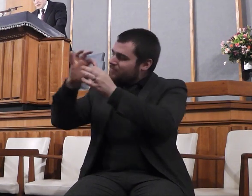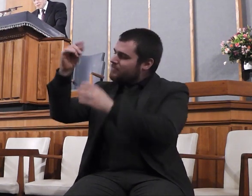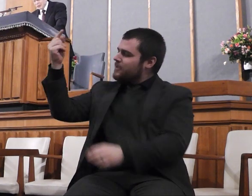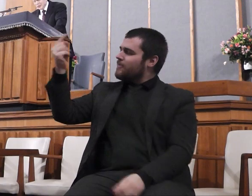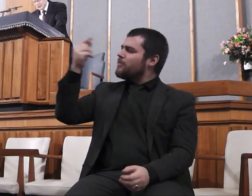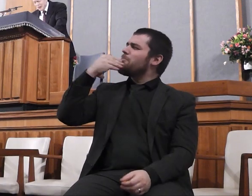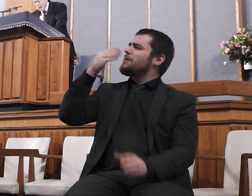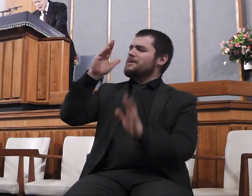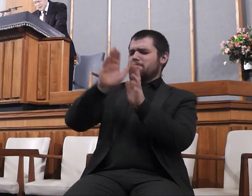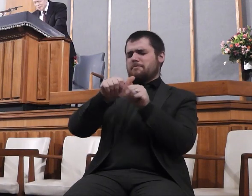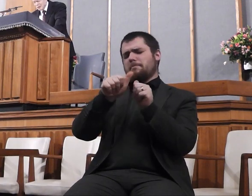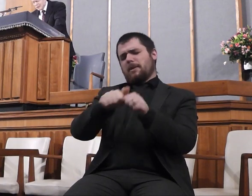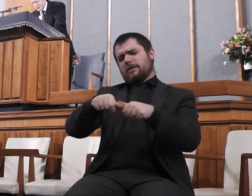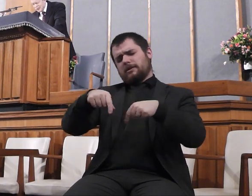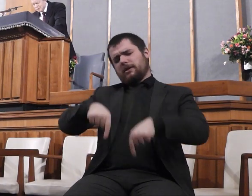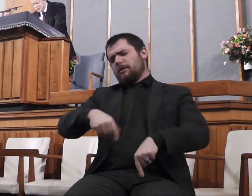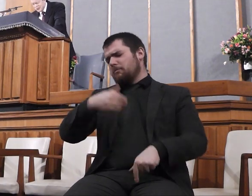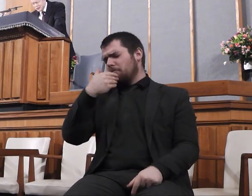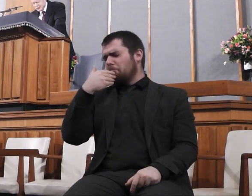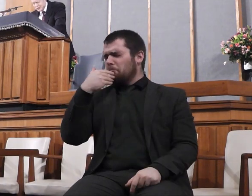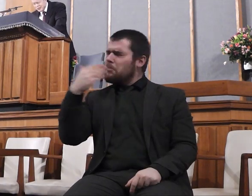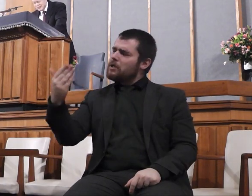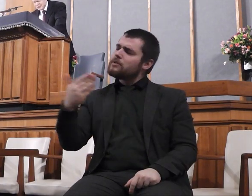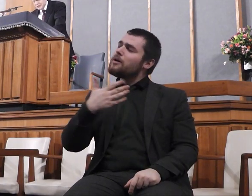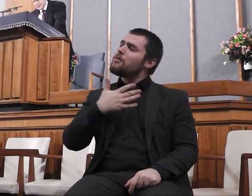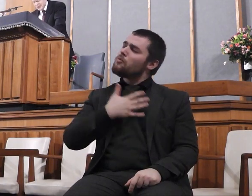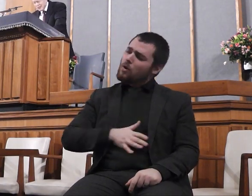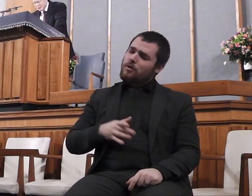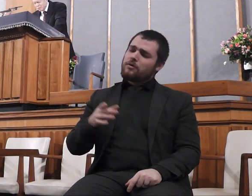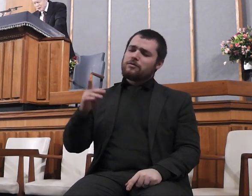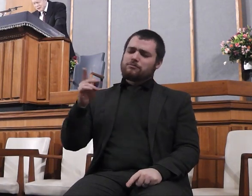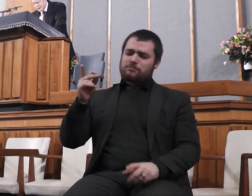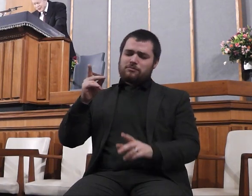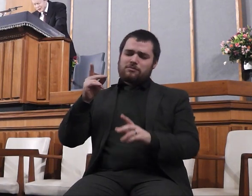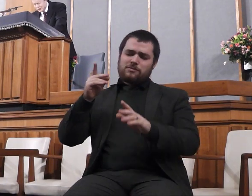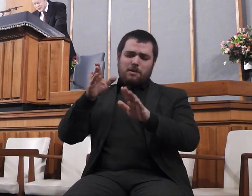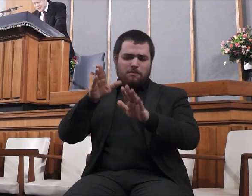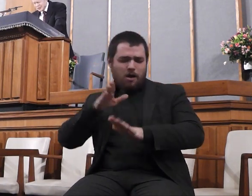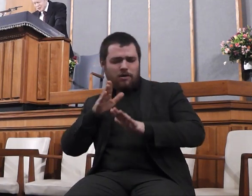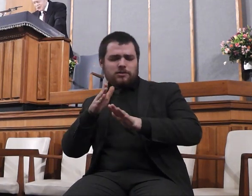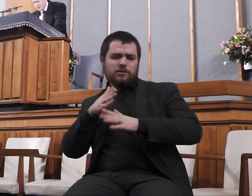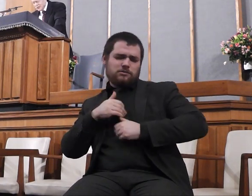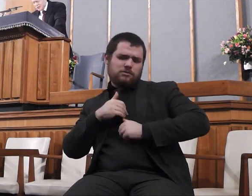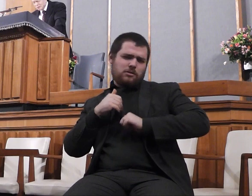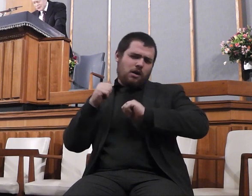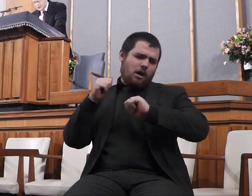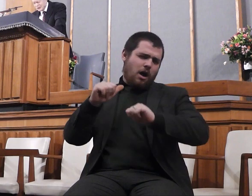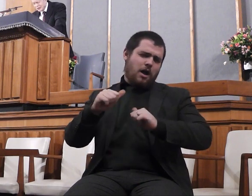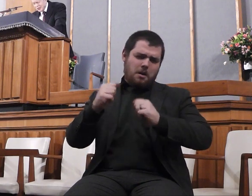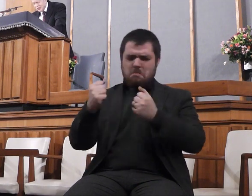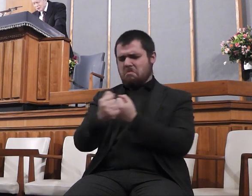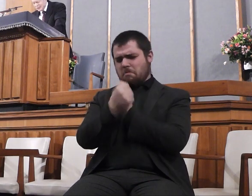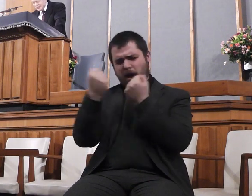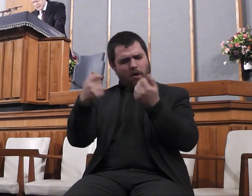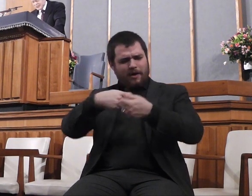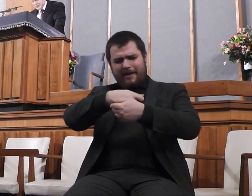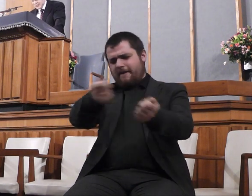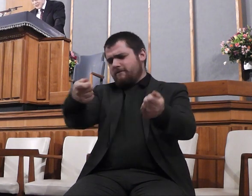this place and make thy mercy and kindness and power known even in our midst. We ask these